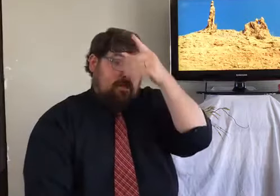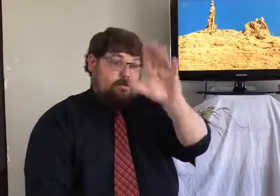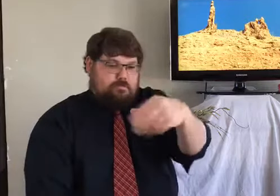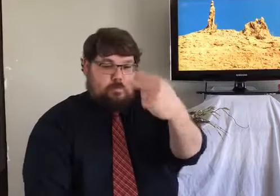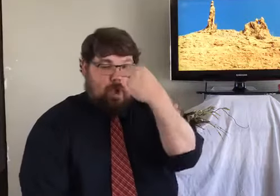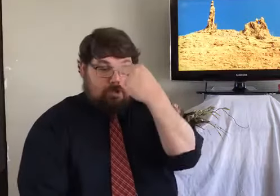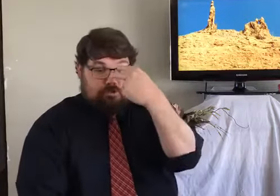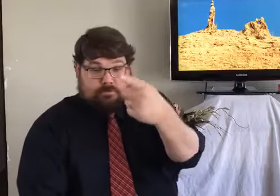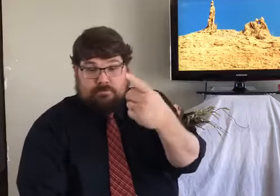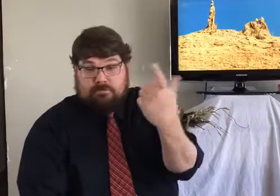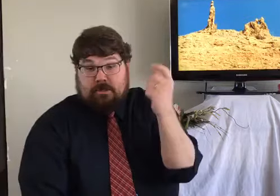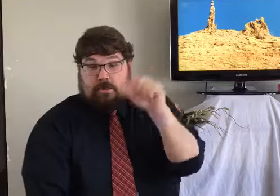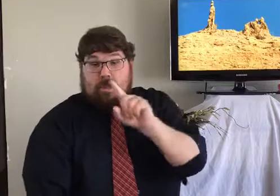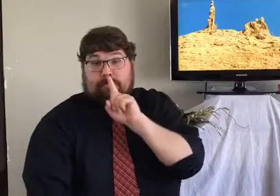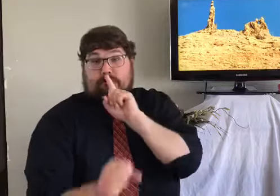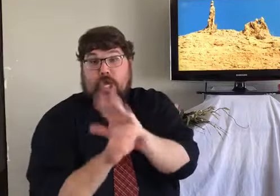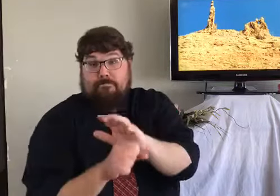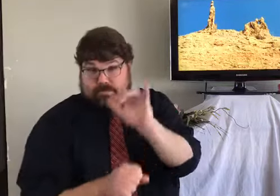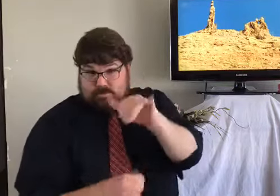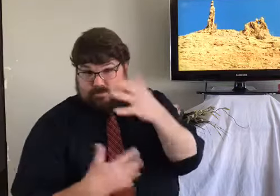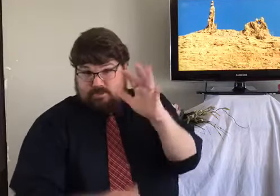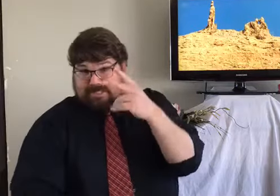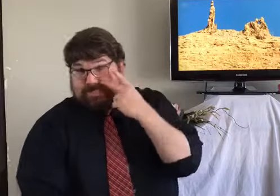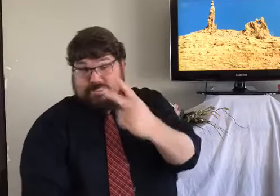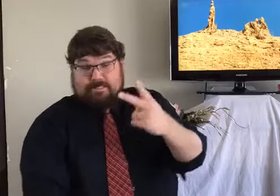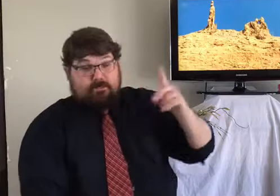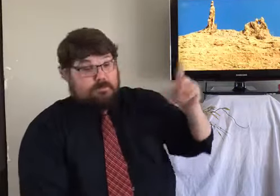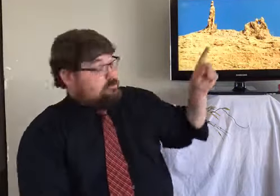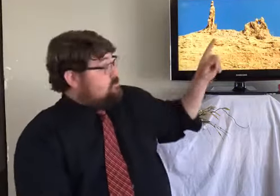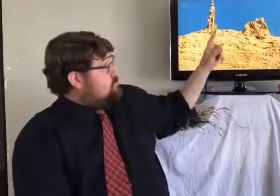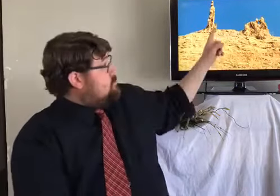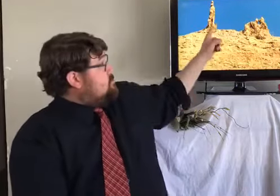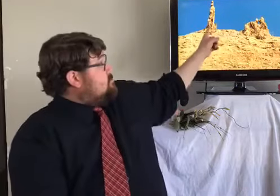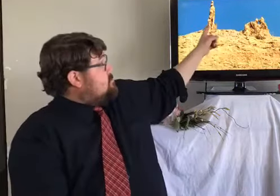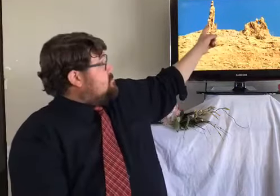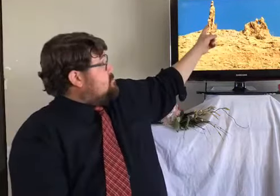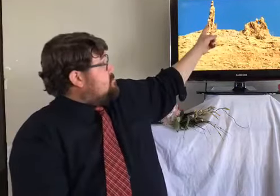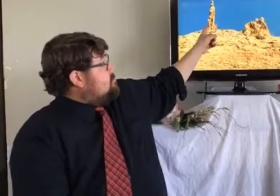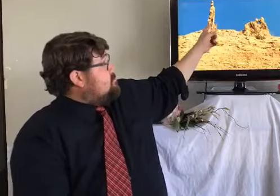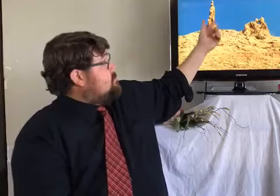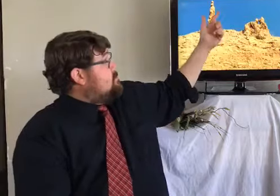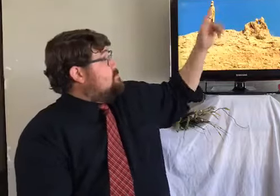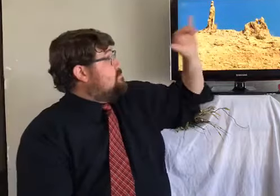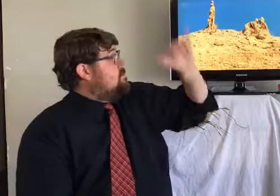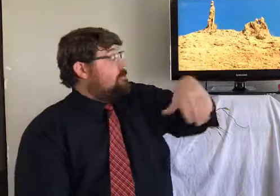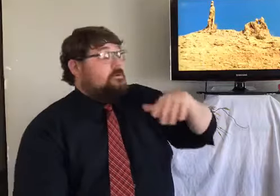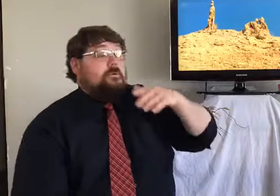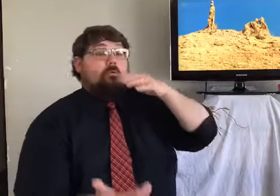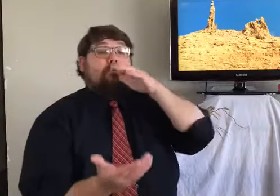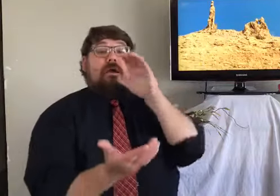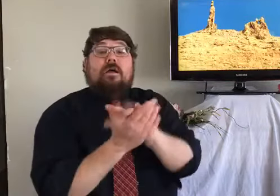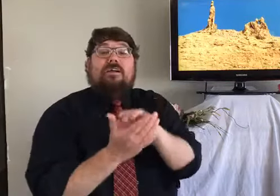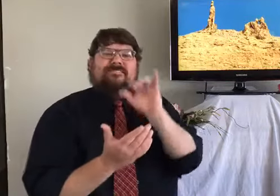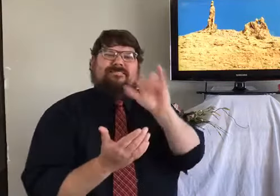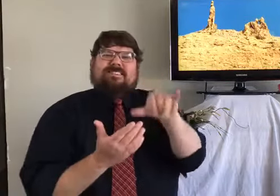People say that it looks like it. My dad said, my dad, if you're watching, can you confirm? Have you seen this site? Have you been there to see that yourself?